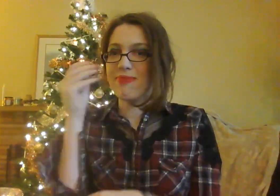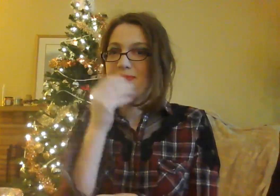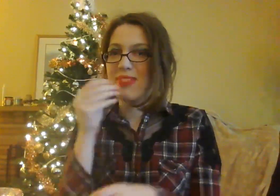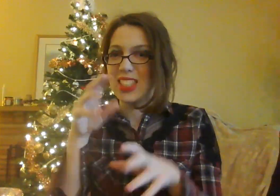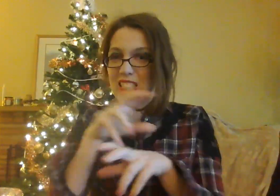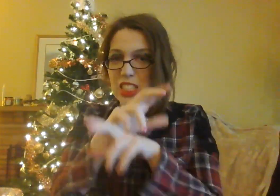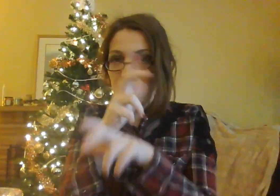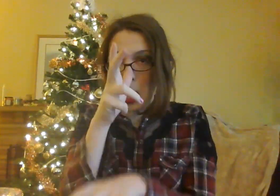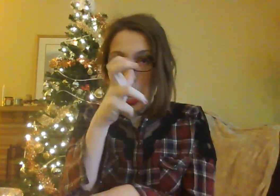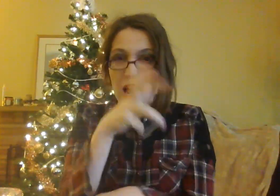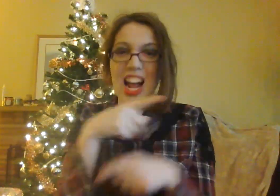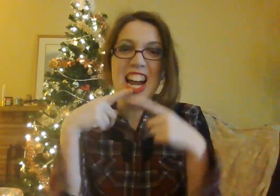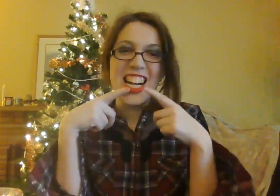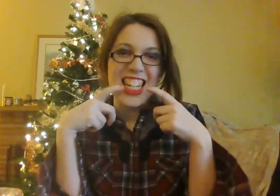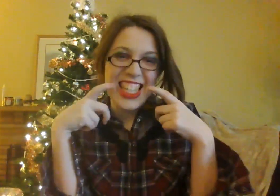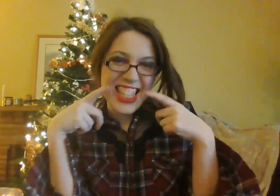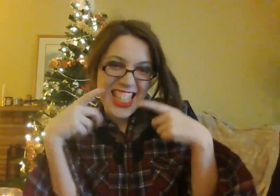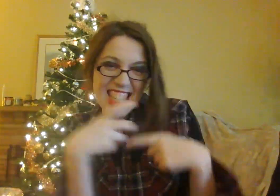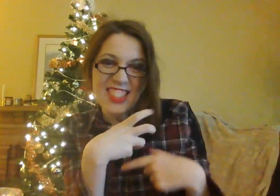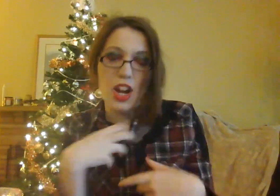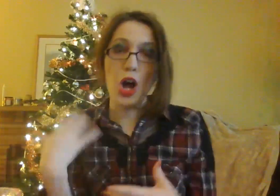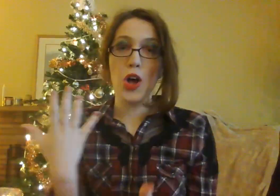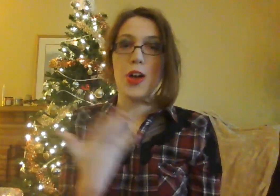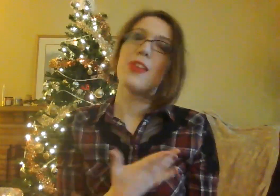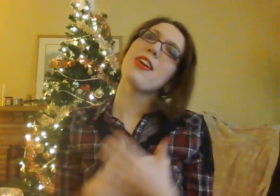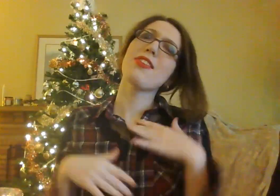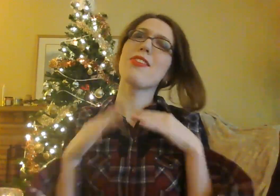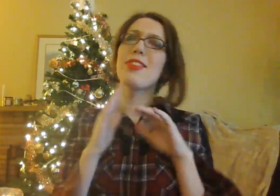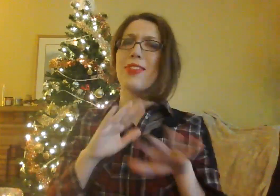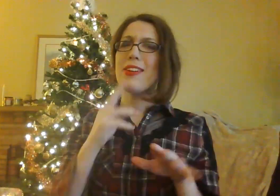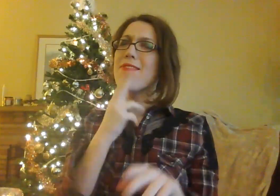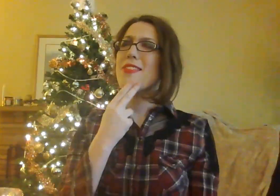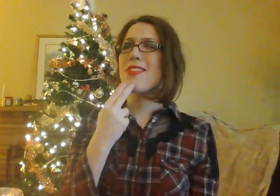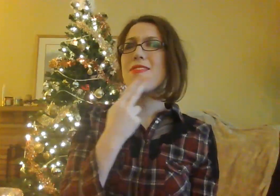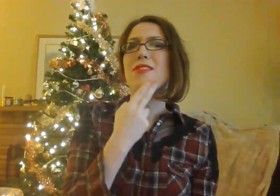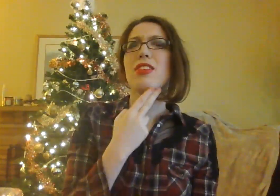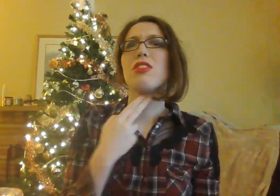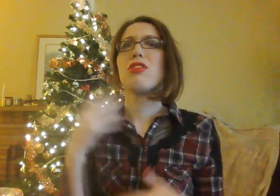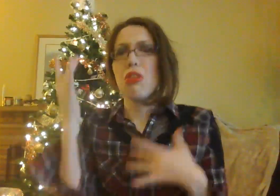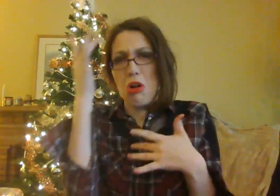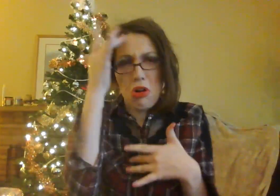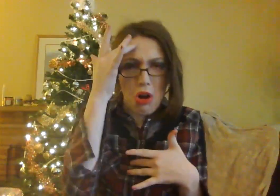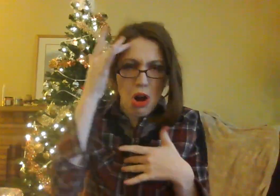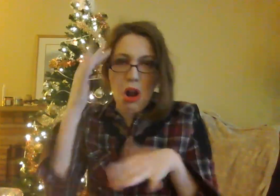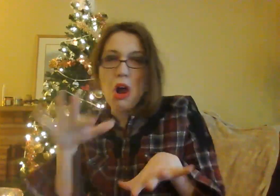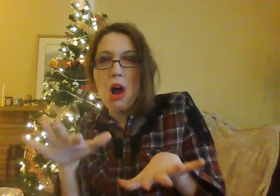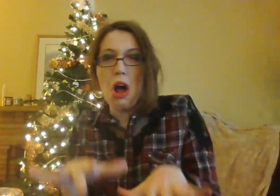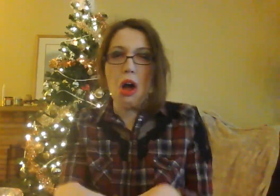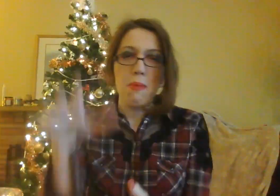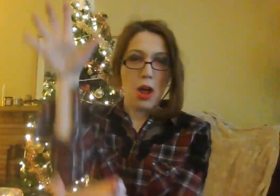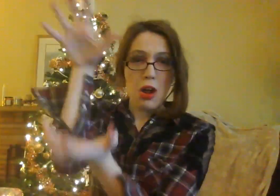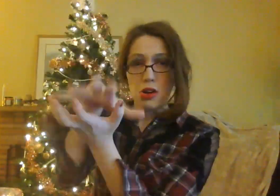smile. You have all the tender sweetness of a seasick crocodile, Mr.